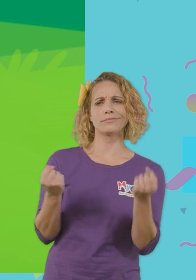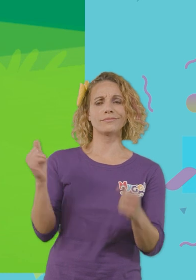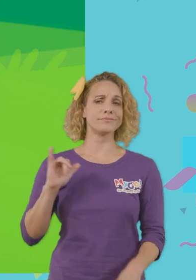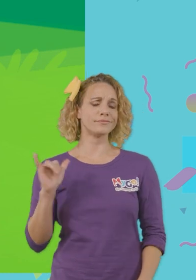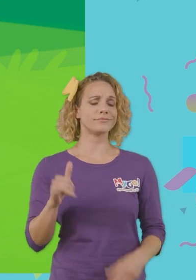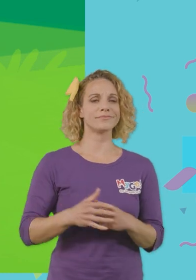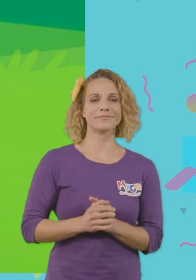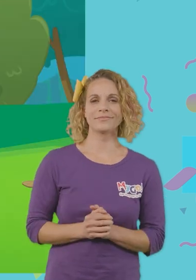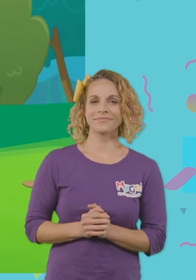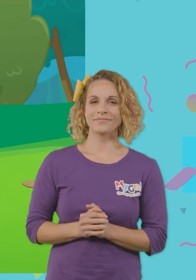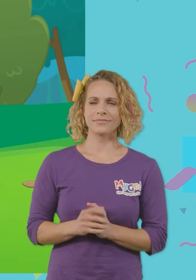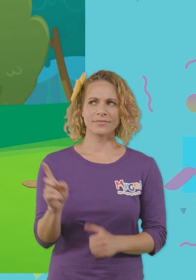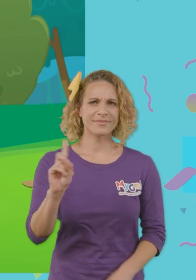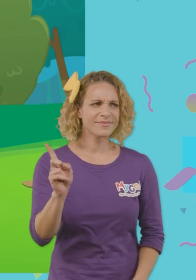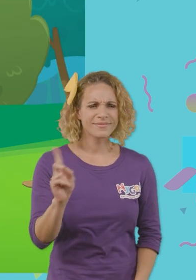too! Where is it?